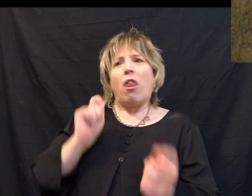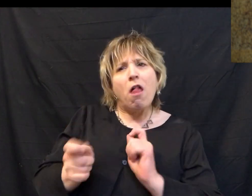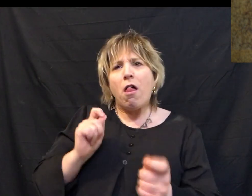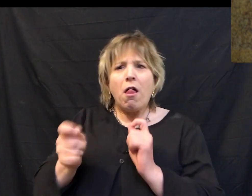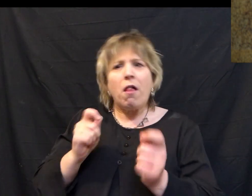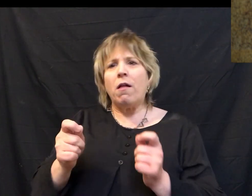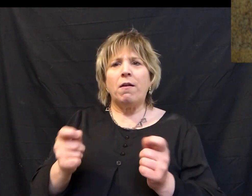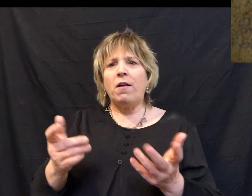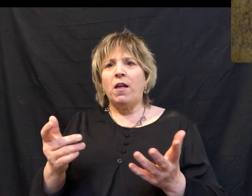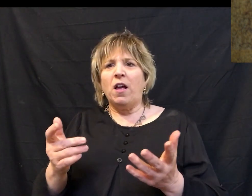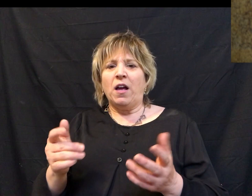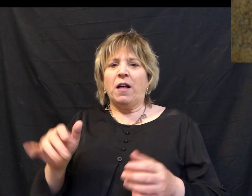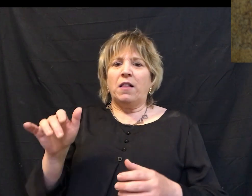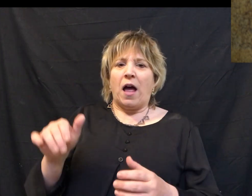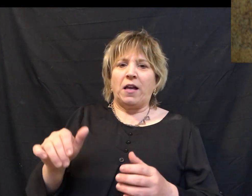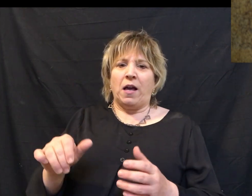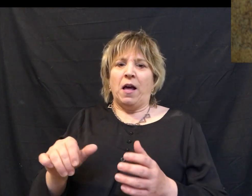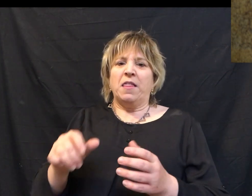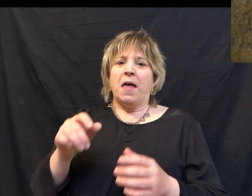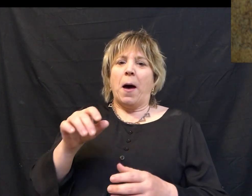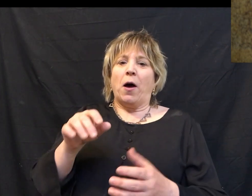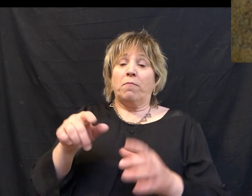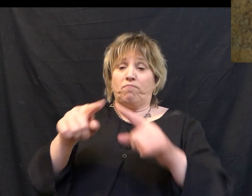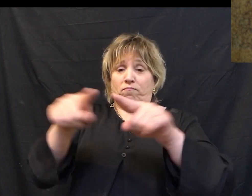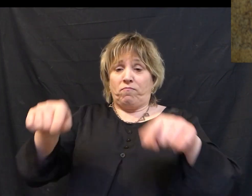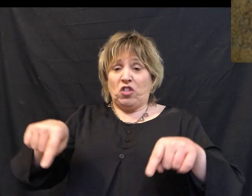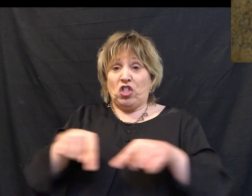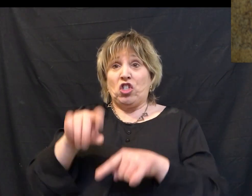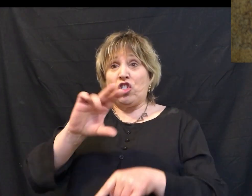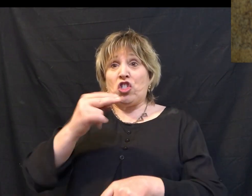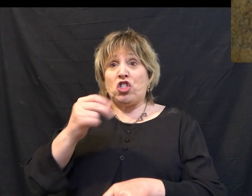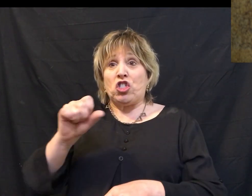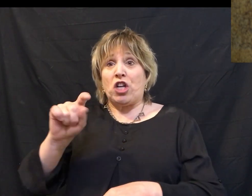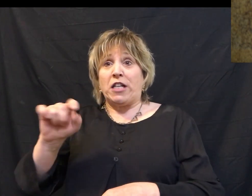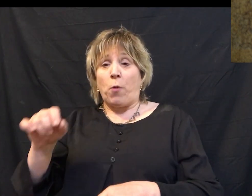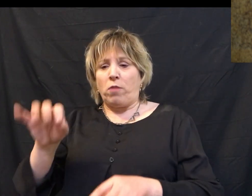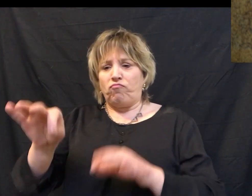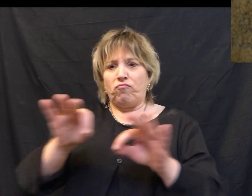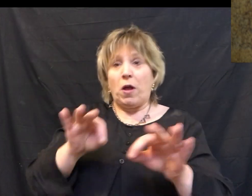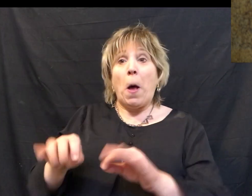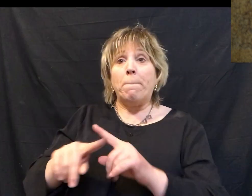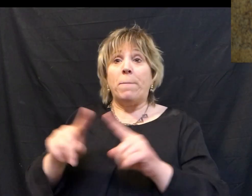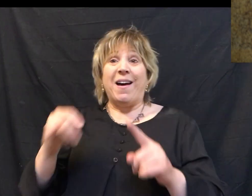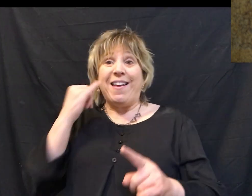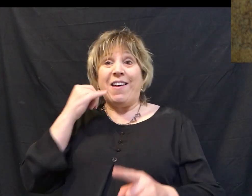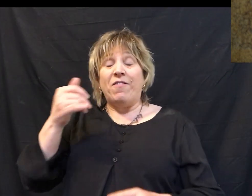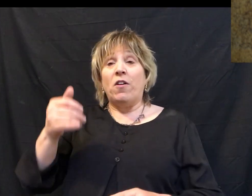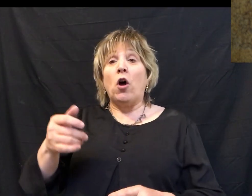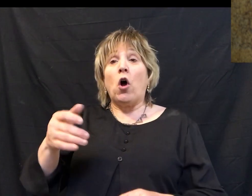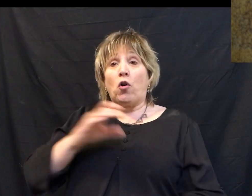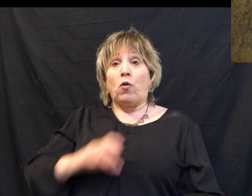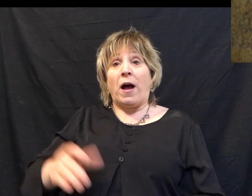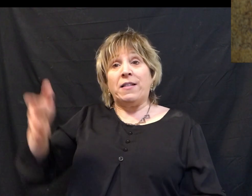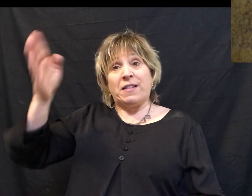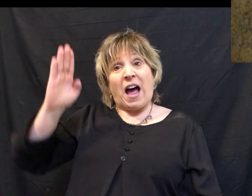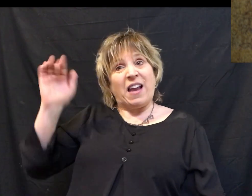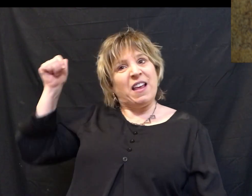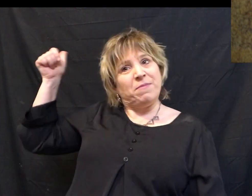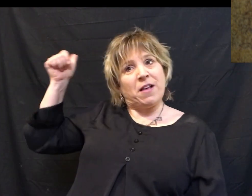manipulating everything like the pieces on a chessboard. But really, when we speak about Christ being in control, God being